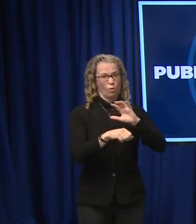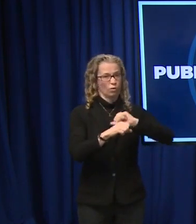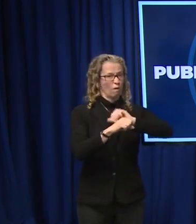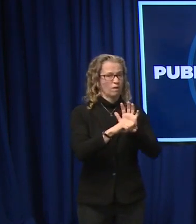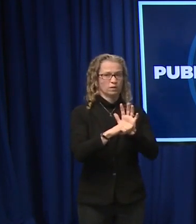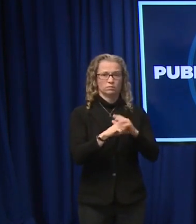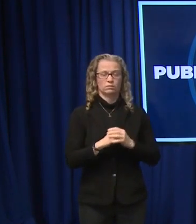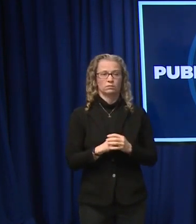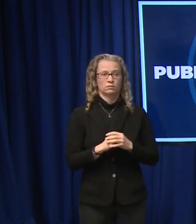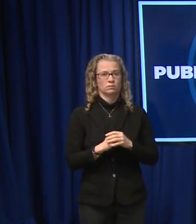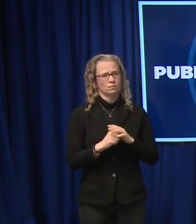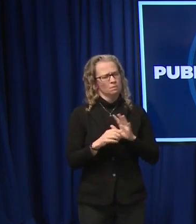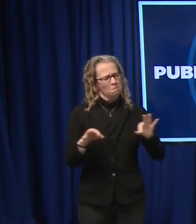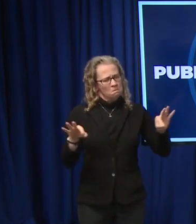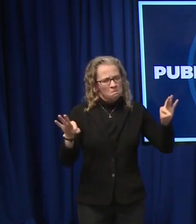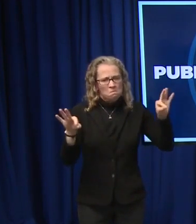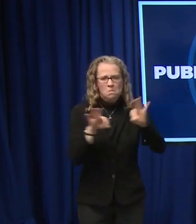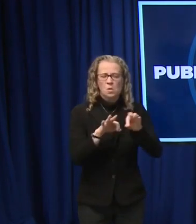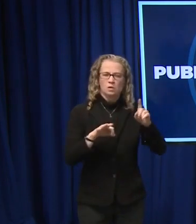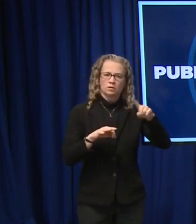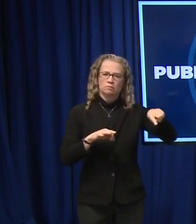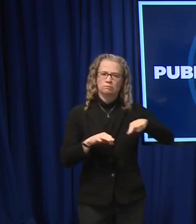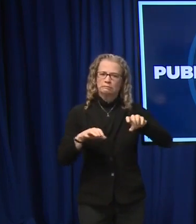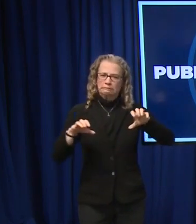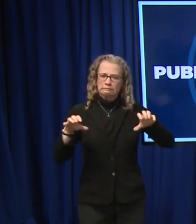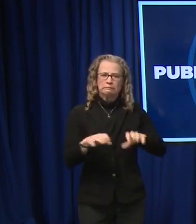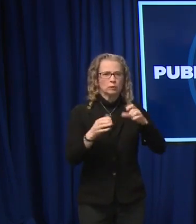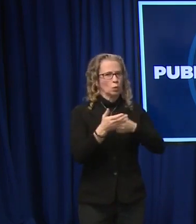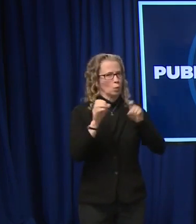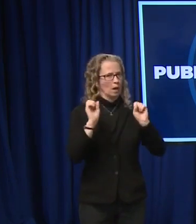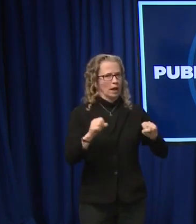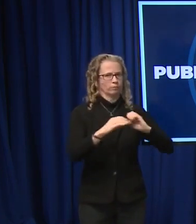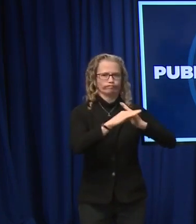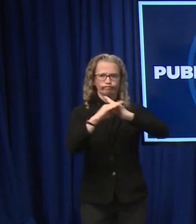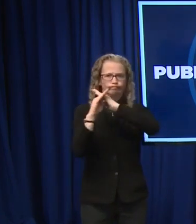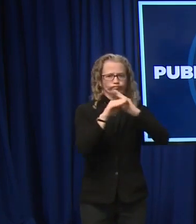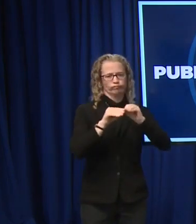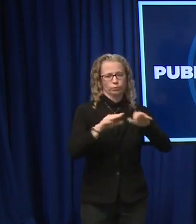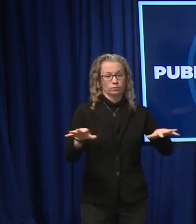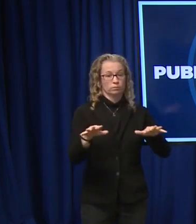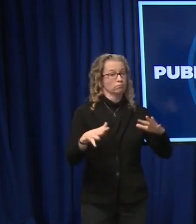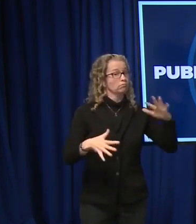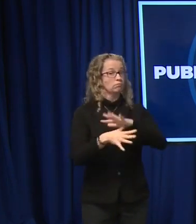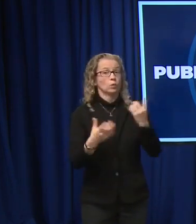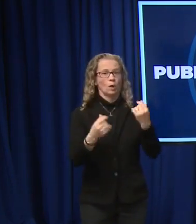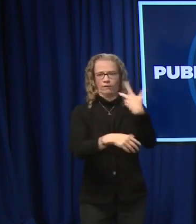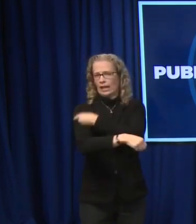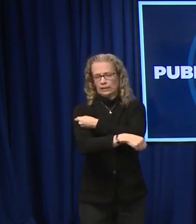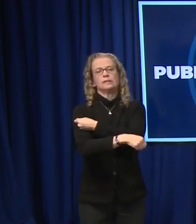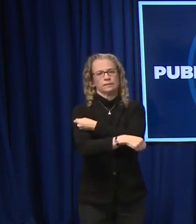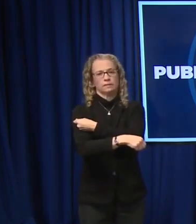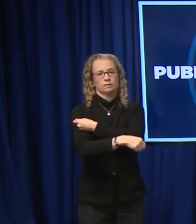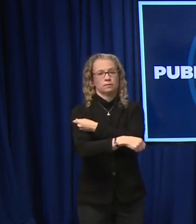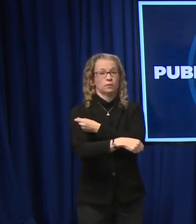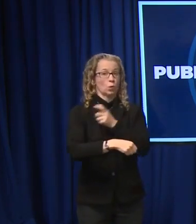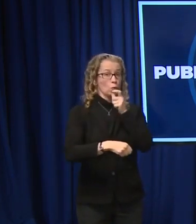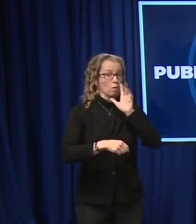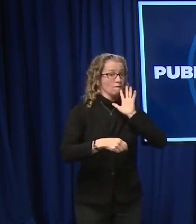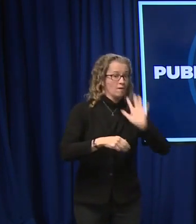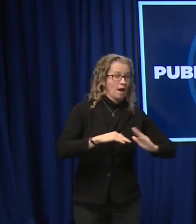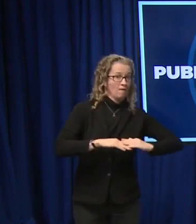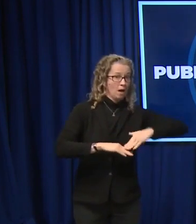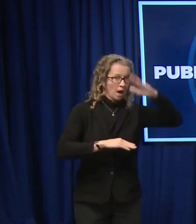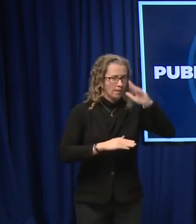it remains important for people to take steps to prevent COVID-19. Most importantly, getting vaccinated. Everybody five years of age or older